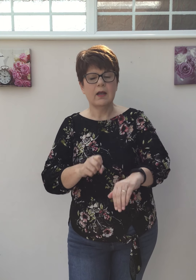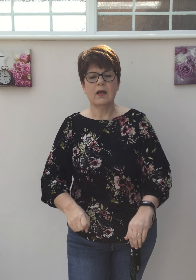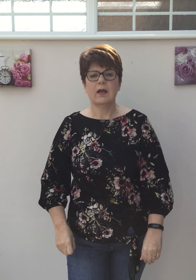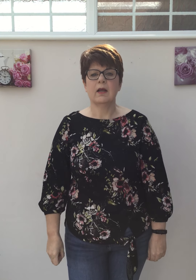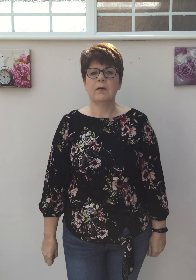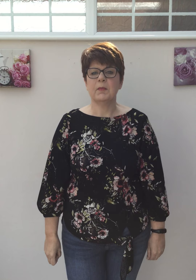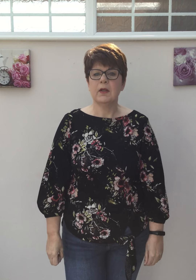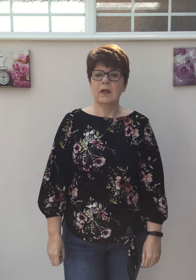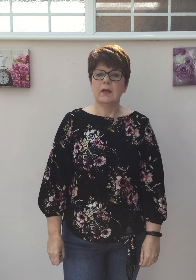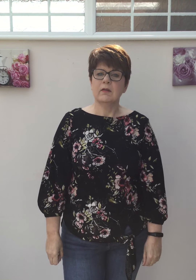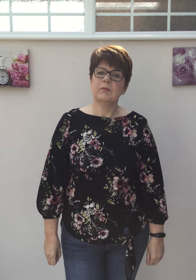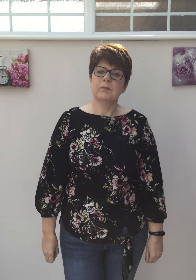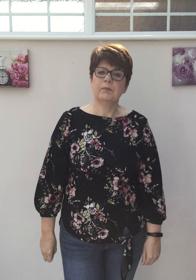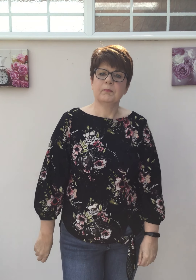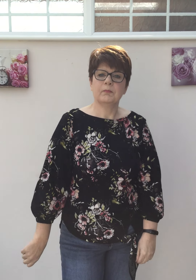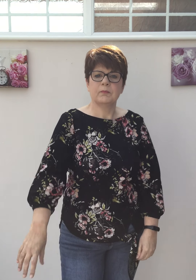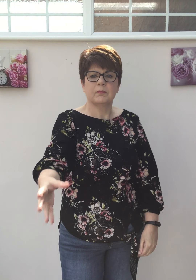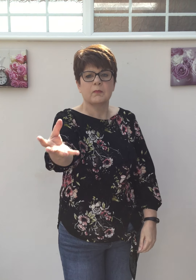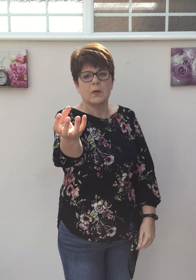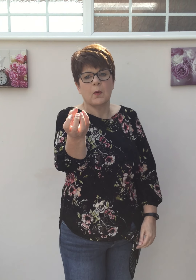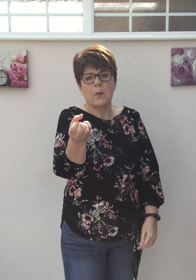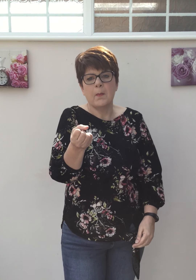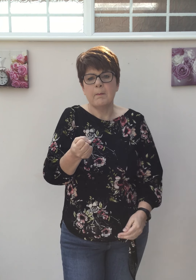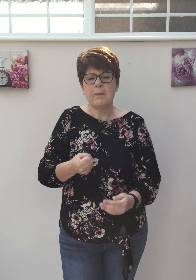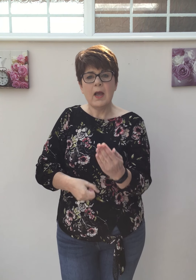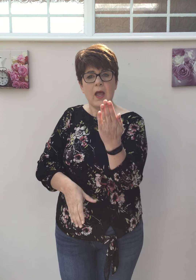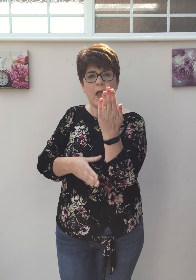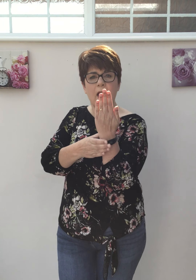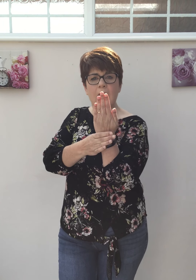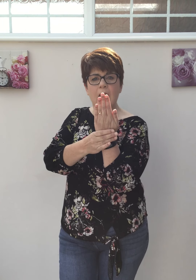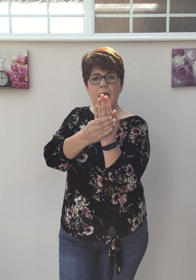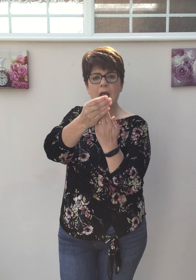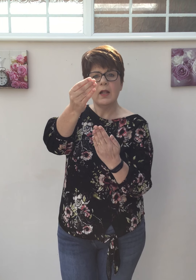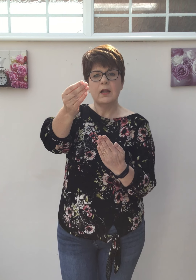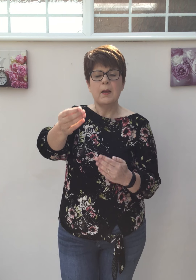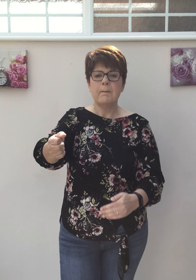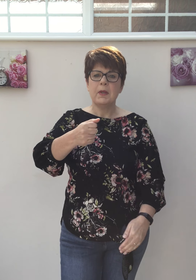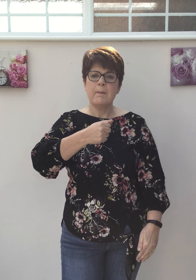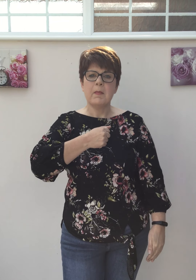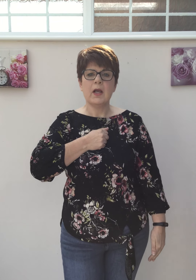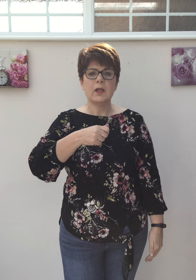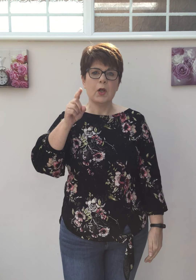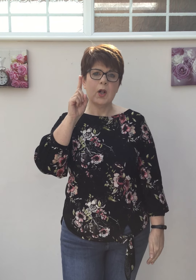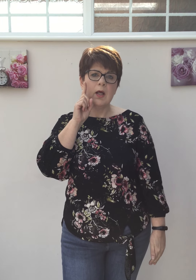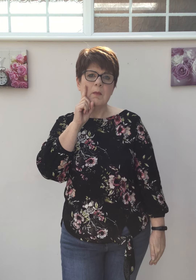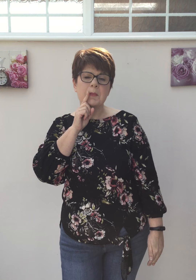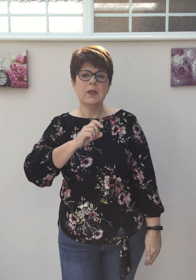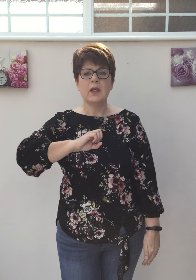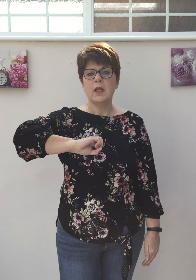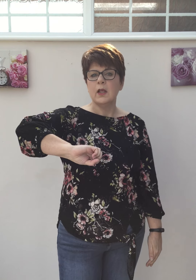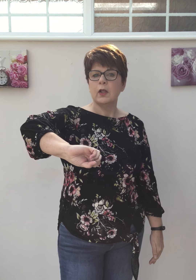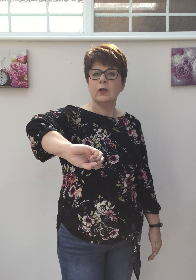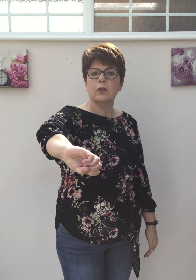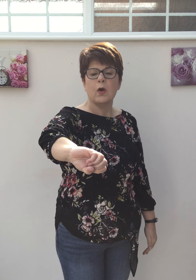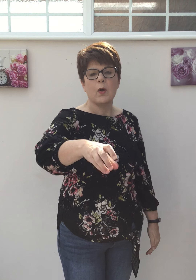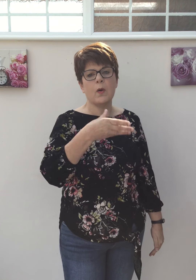Darling, just hold my hand Be my girl, I'll be your